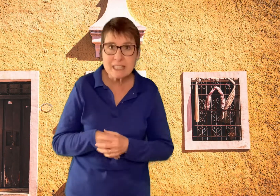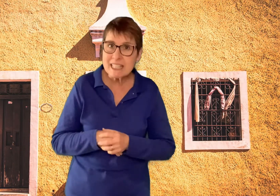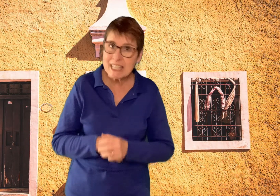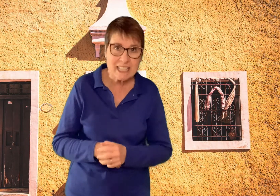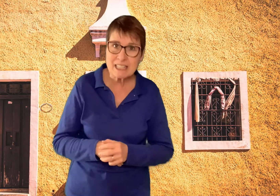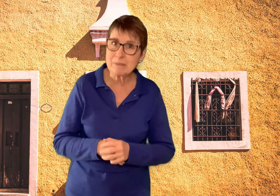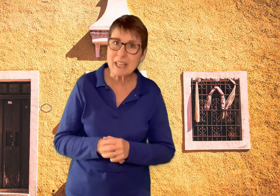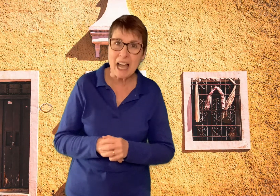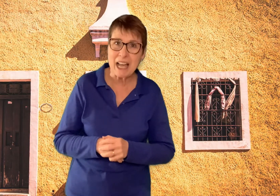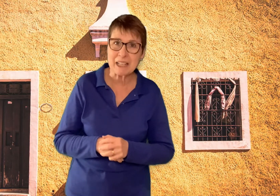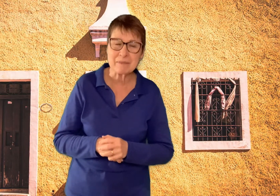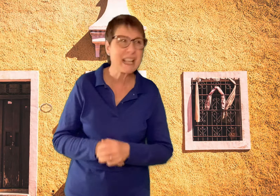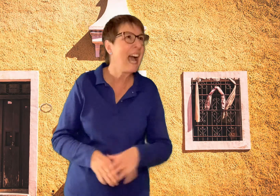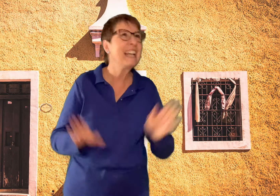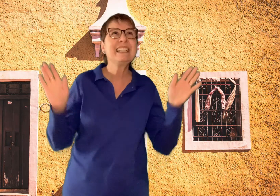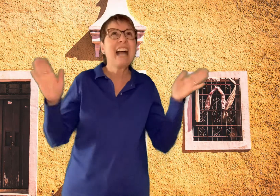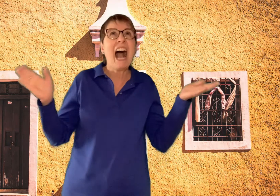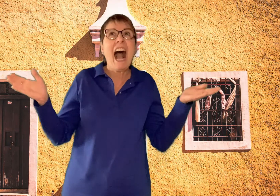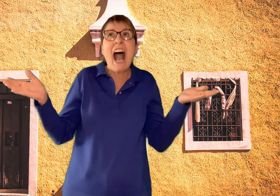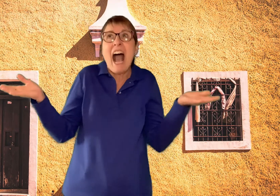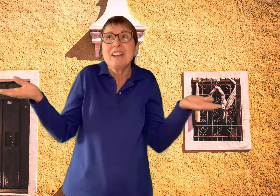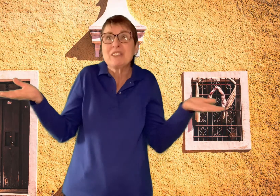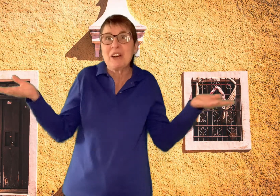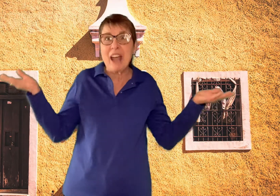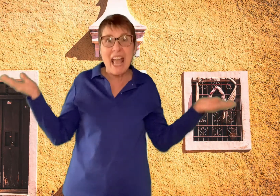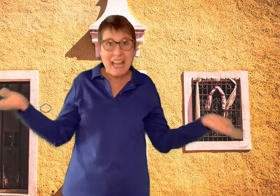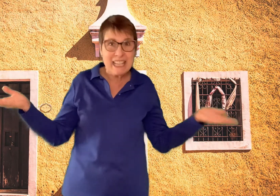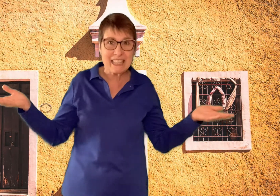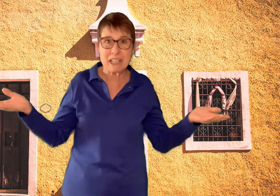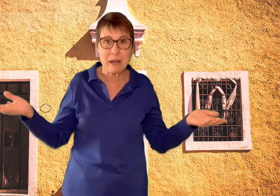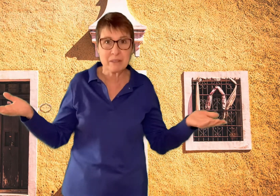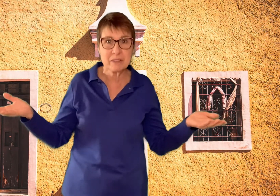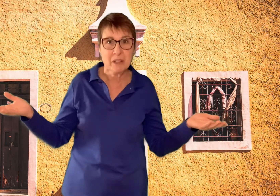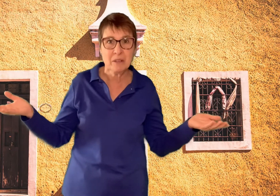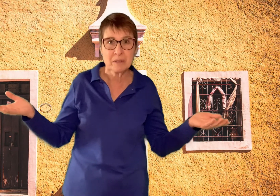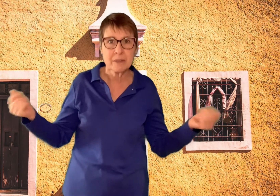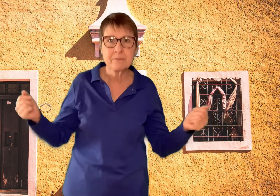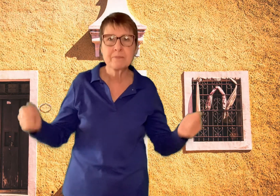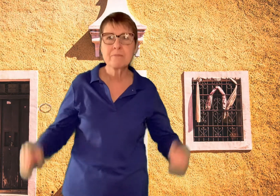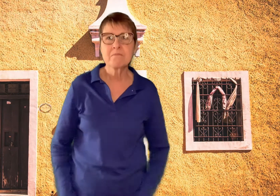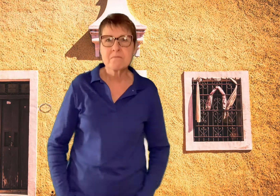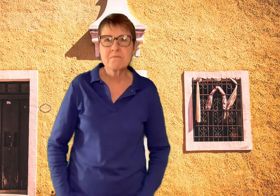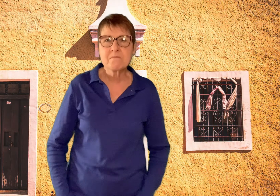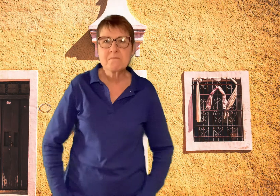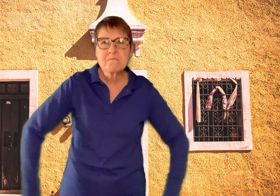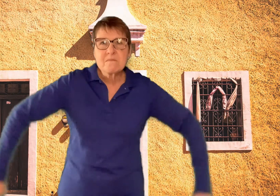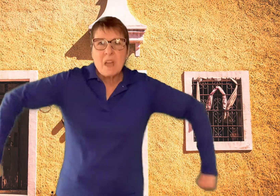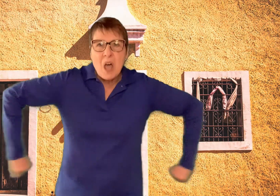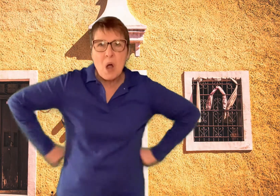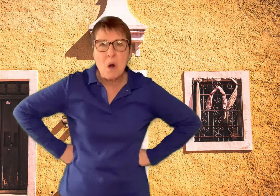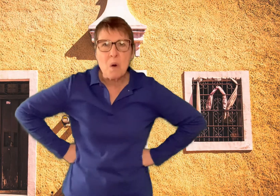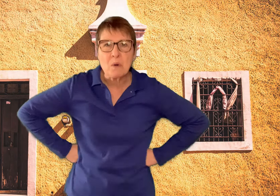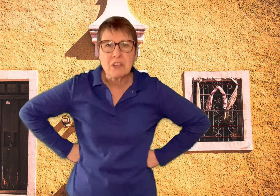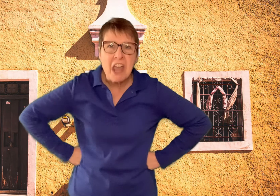things sometimes. I don't know anything about gold. Oh, yeah?